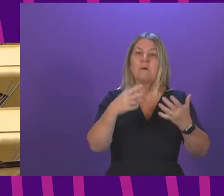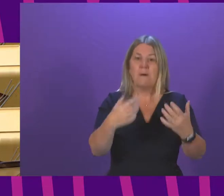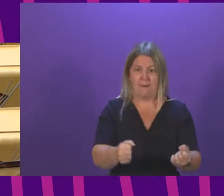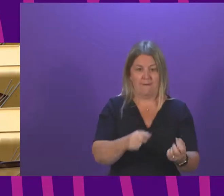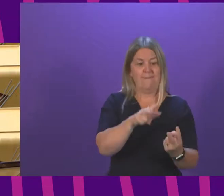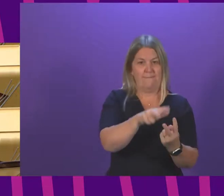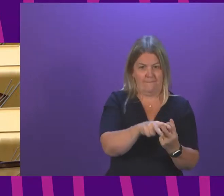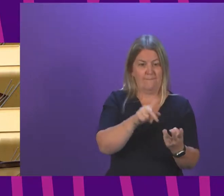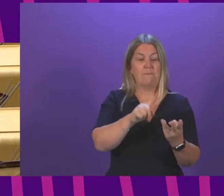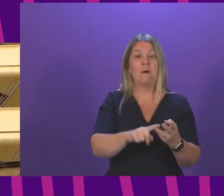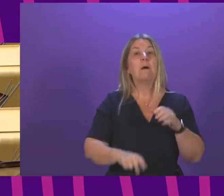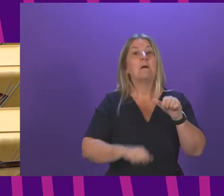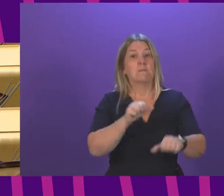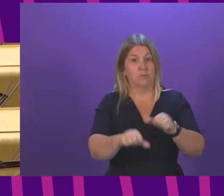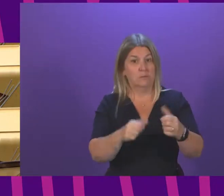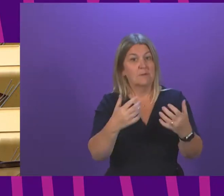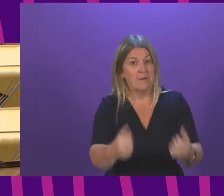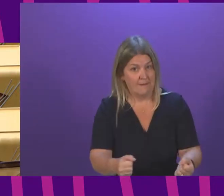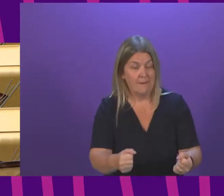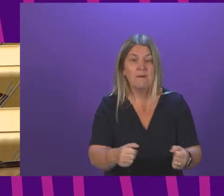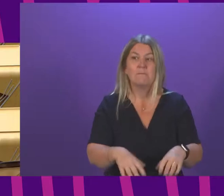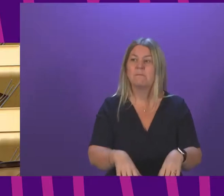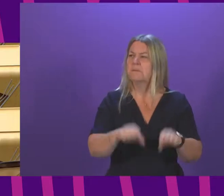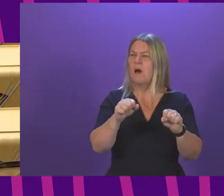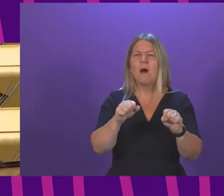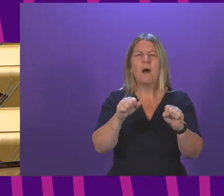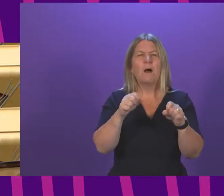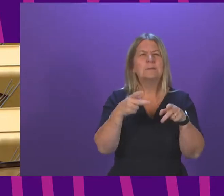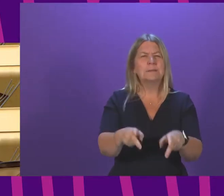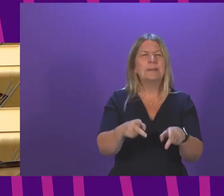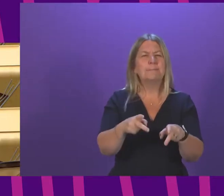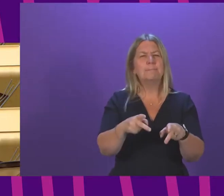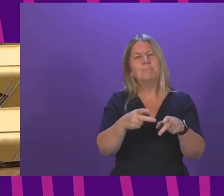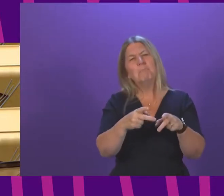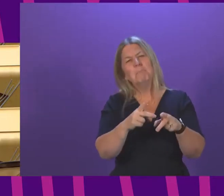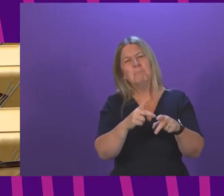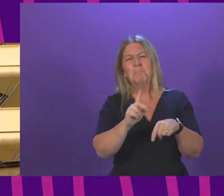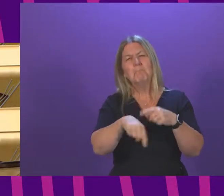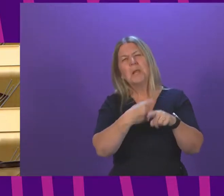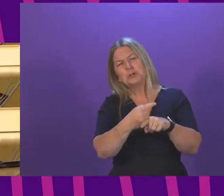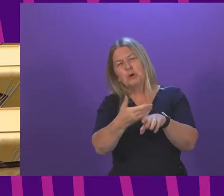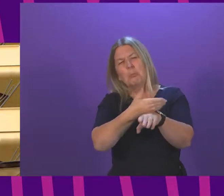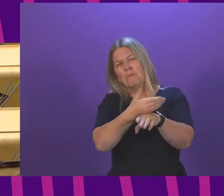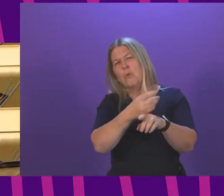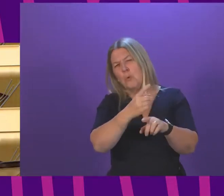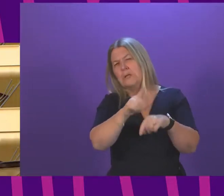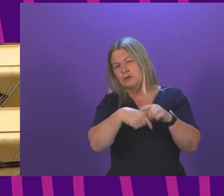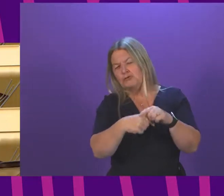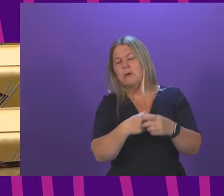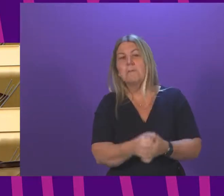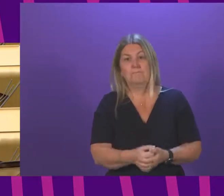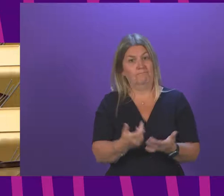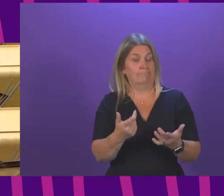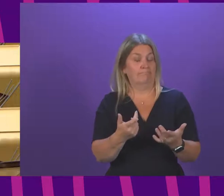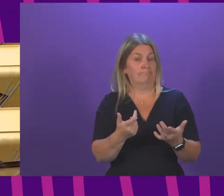steps to organise and to open the scheme before the turn of the year will be met. And I am confident of